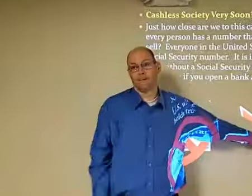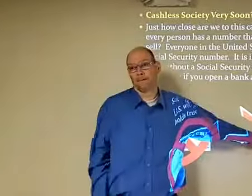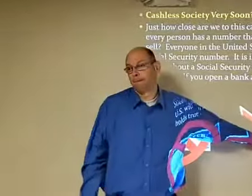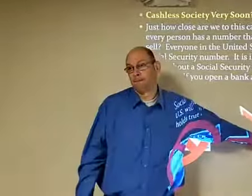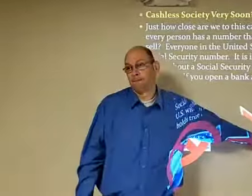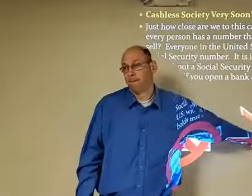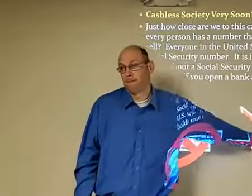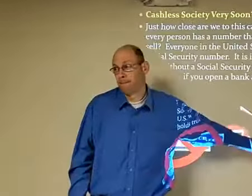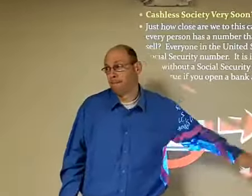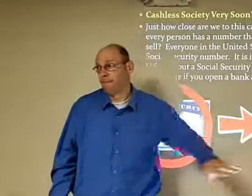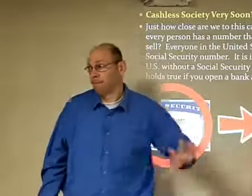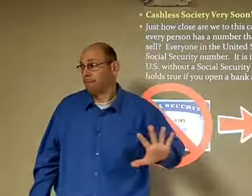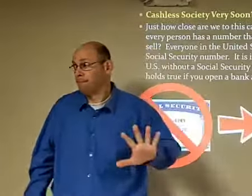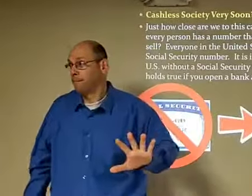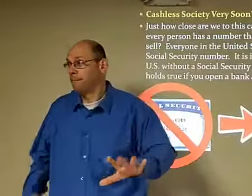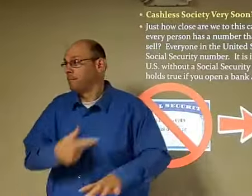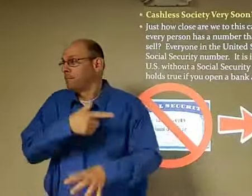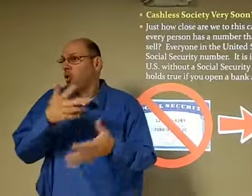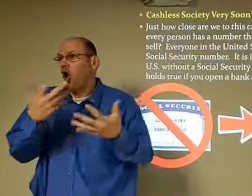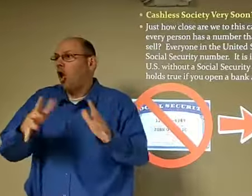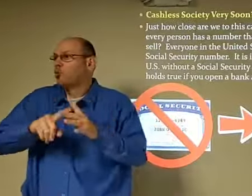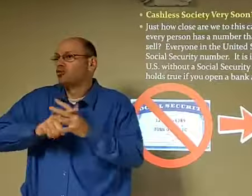You know, social security job and no job.